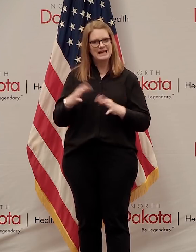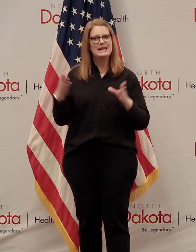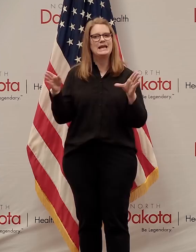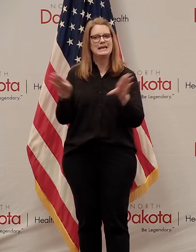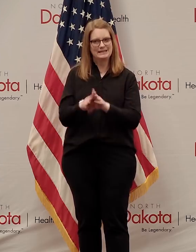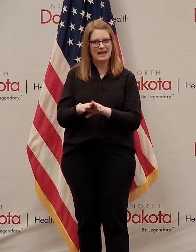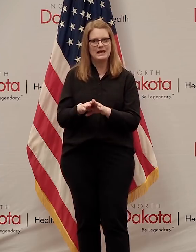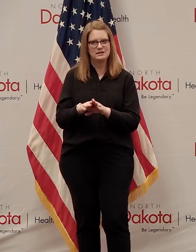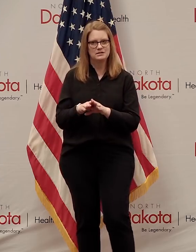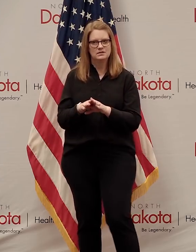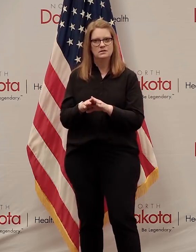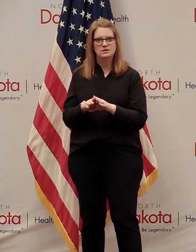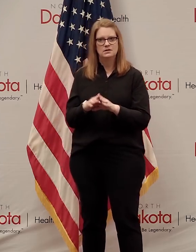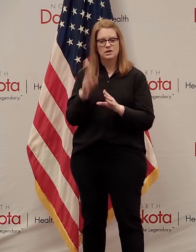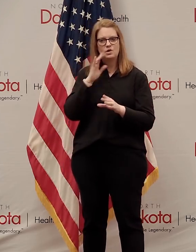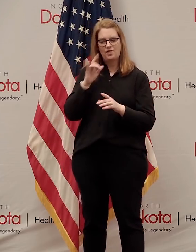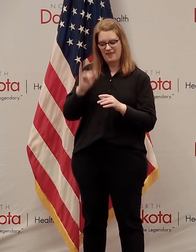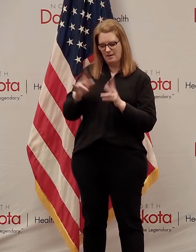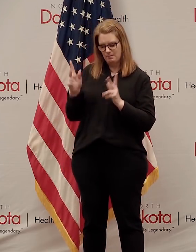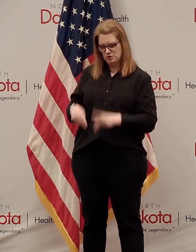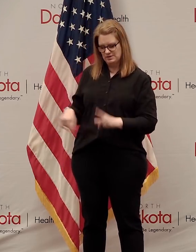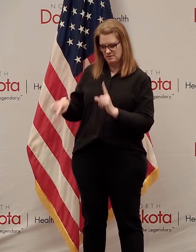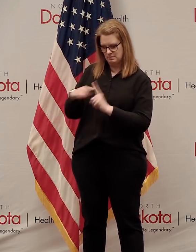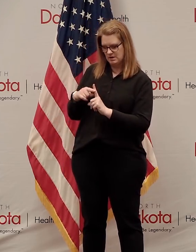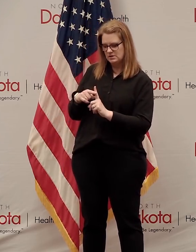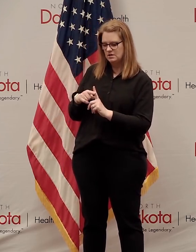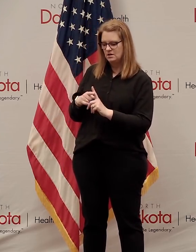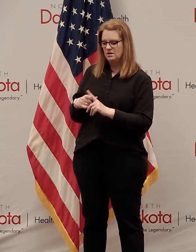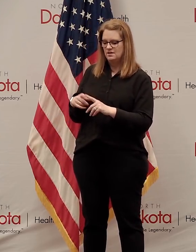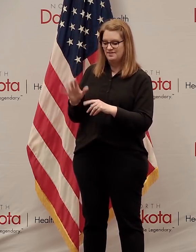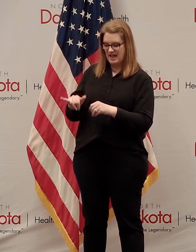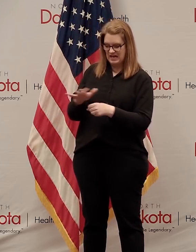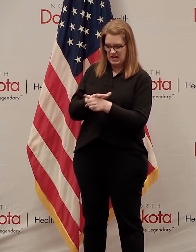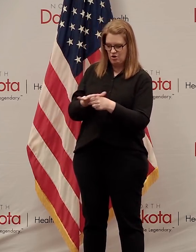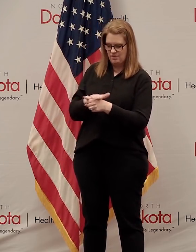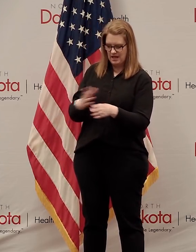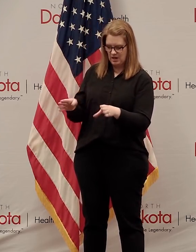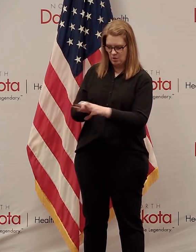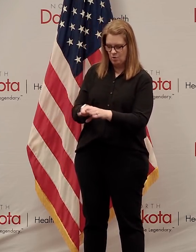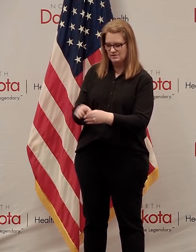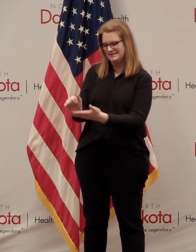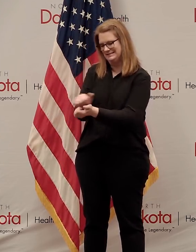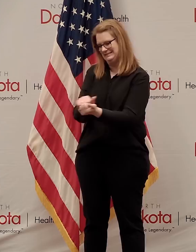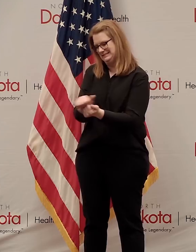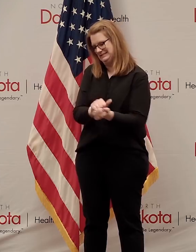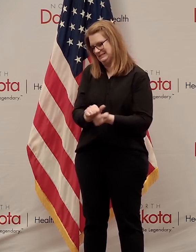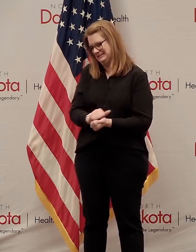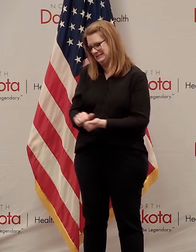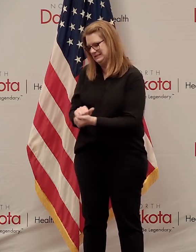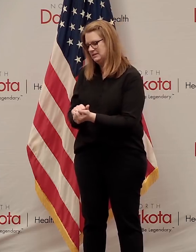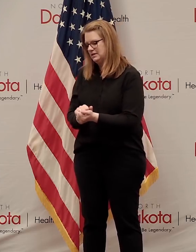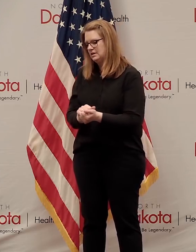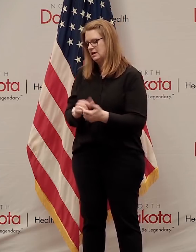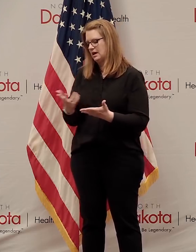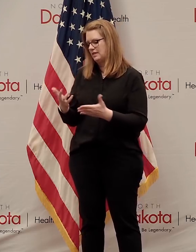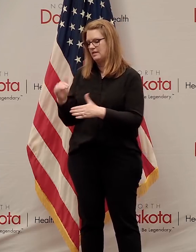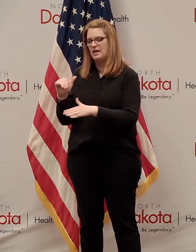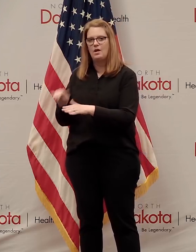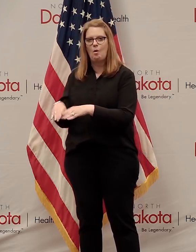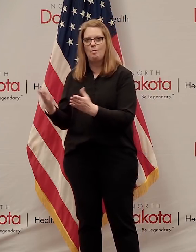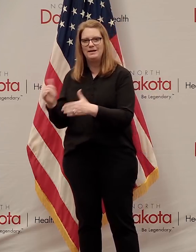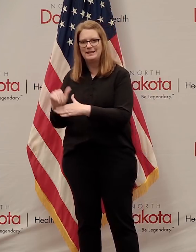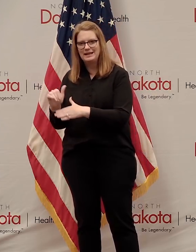specific areas in which the individual had been working. They launched a deep clean on the 25th. Then they reopened the evening ship. Then on the